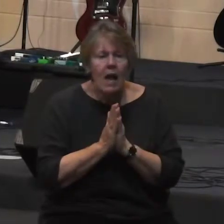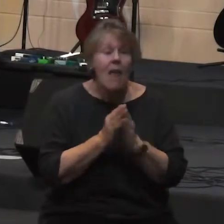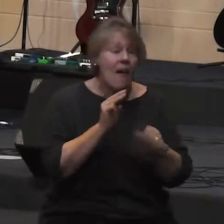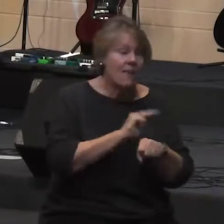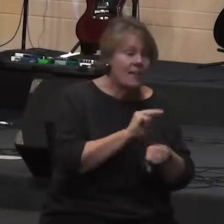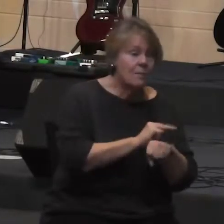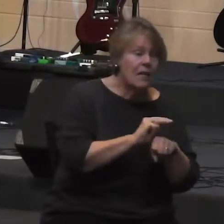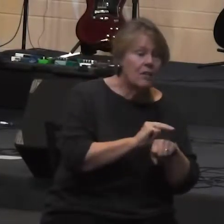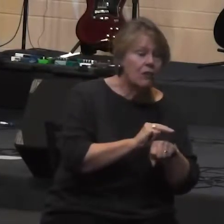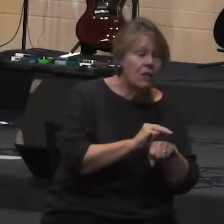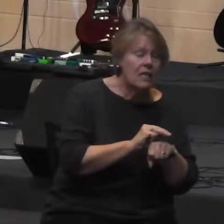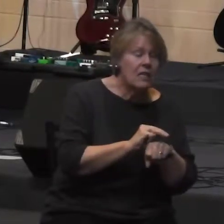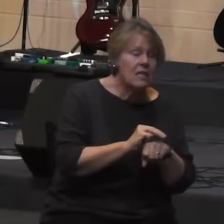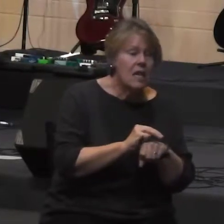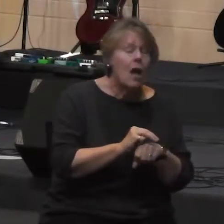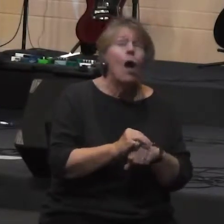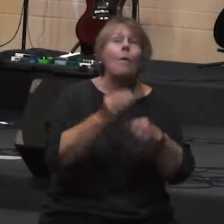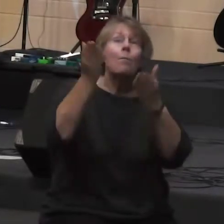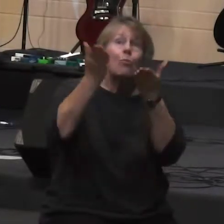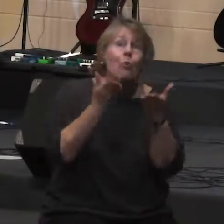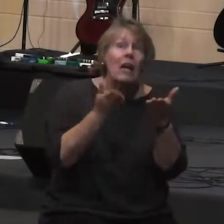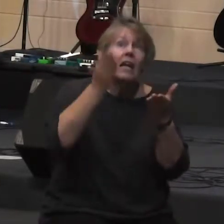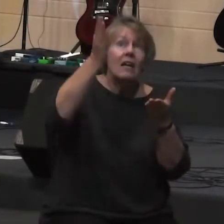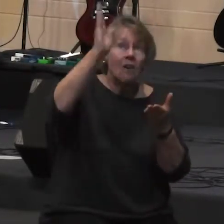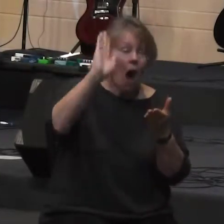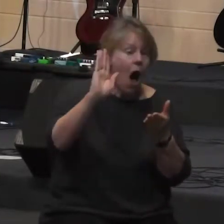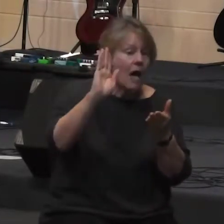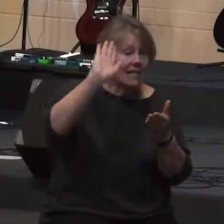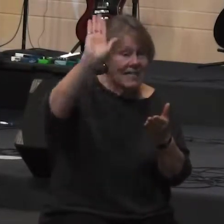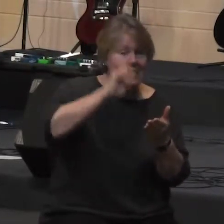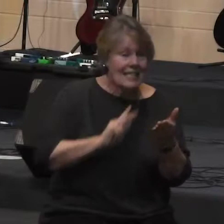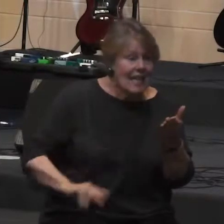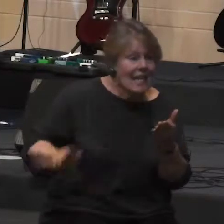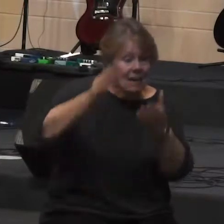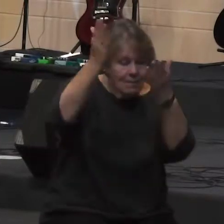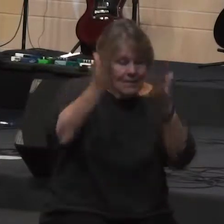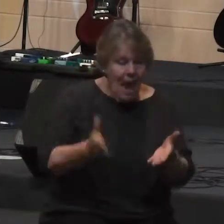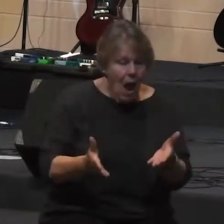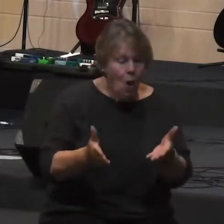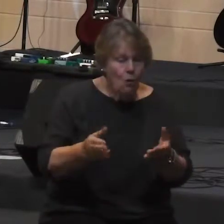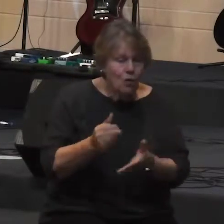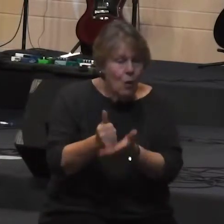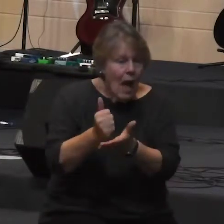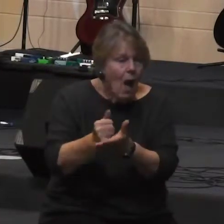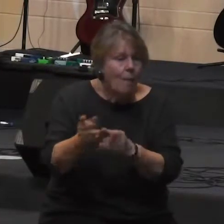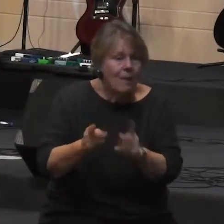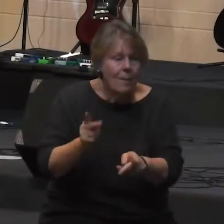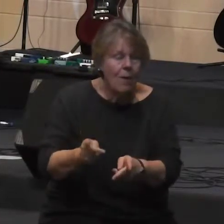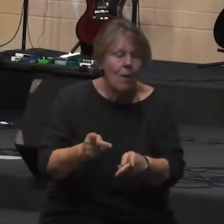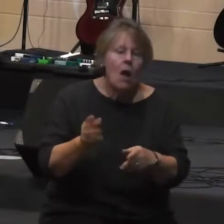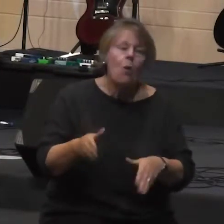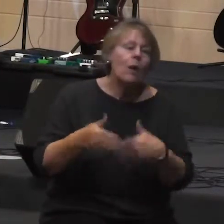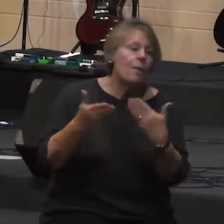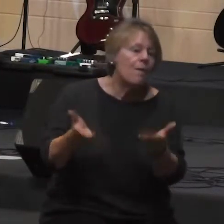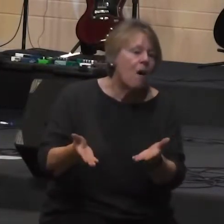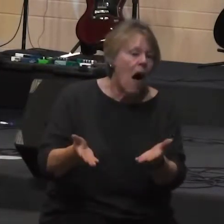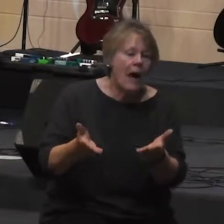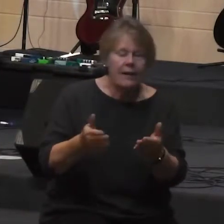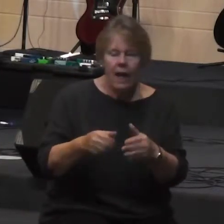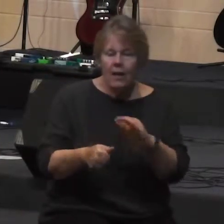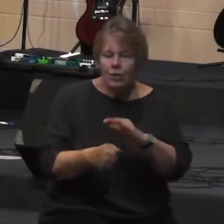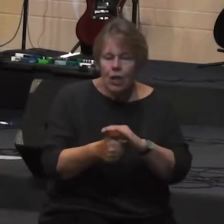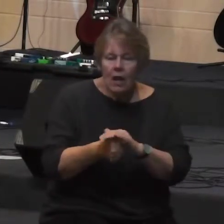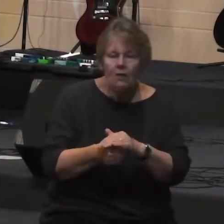God into the lives of more and more people we do that by helping people who are hungry or need clothing or need shelter hopefully